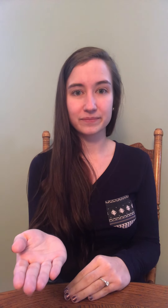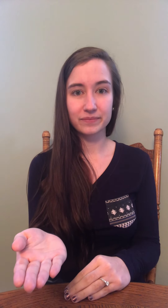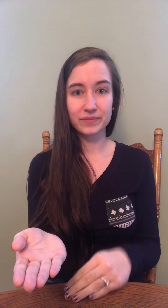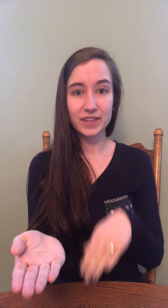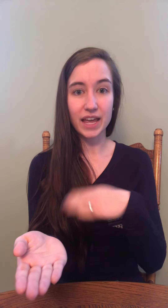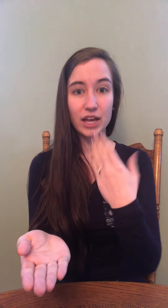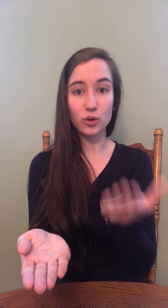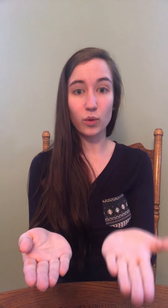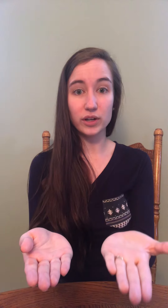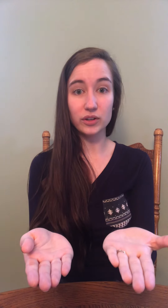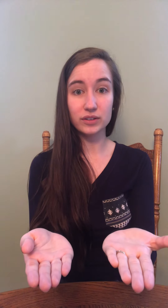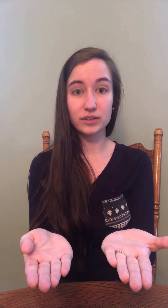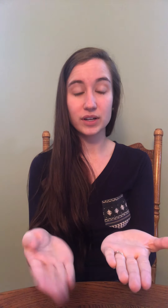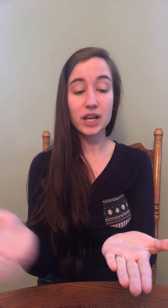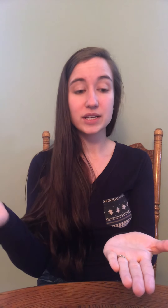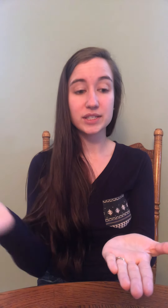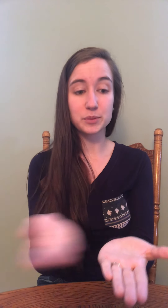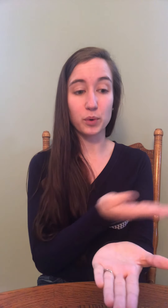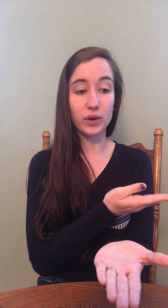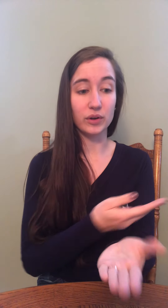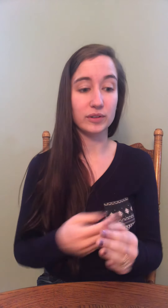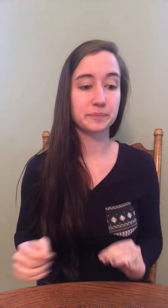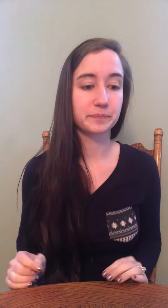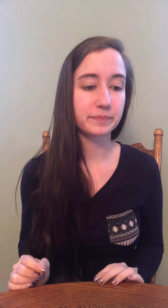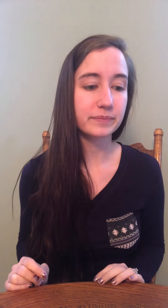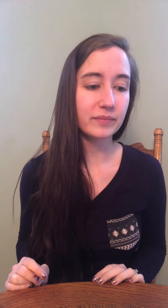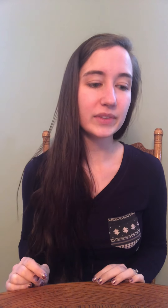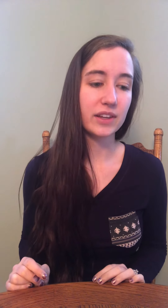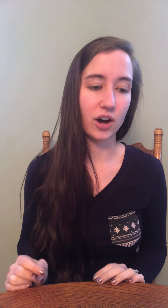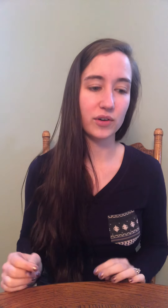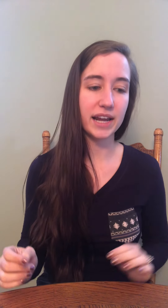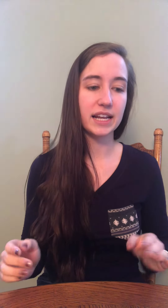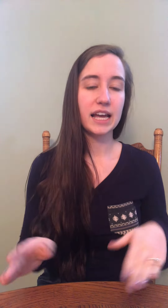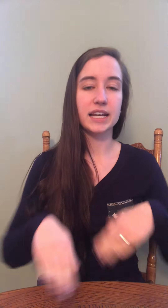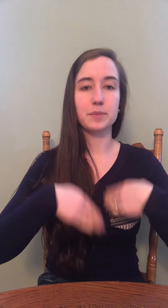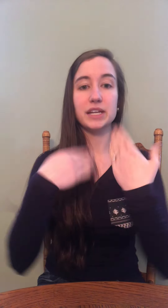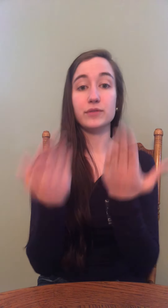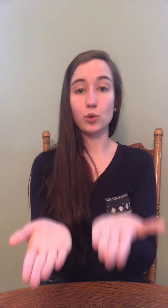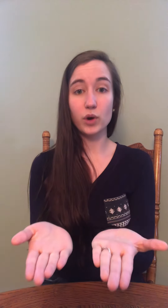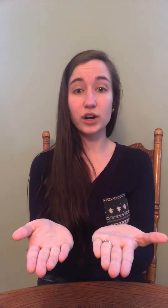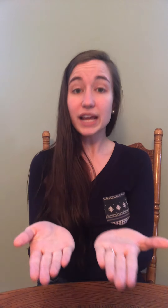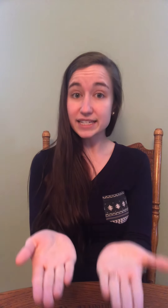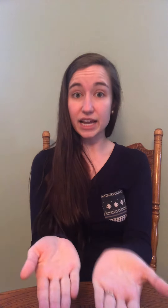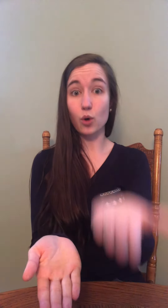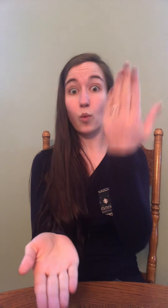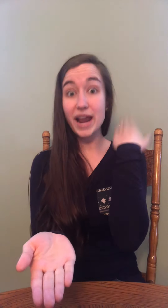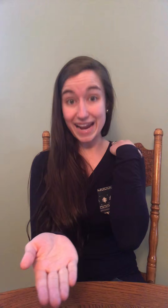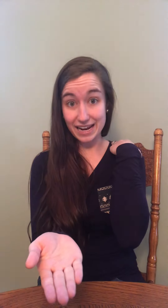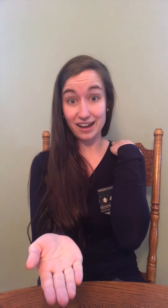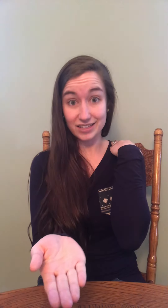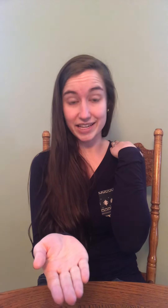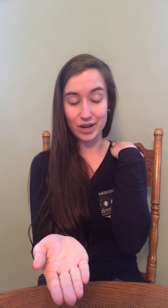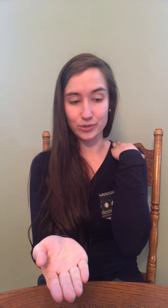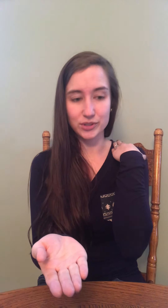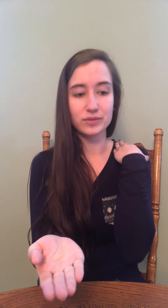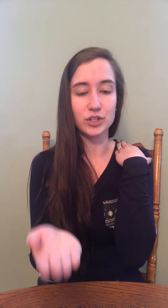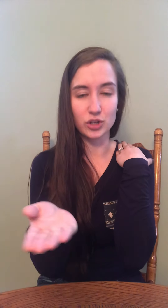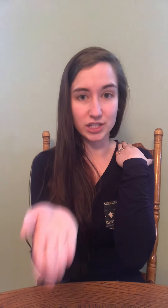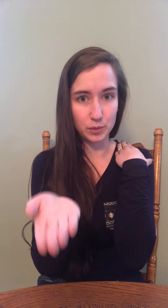Add oil. Spoil. All right. Now, I'm going to give you a word and take away a sound. You're going to tell me